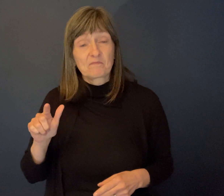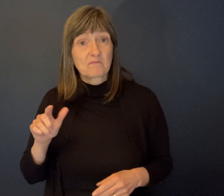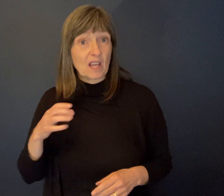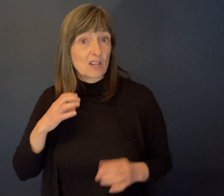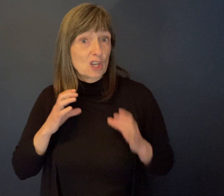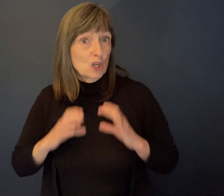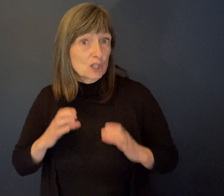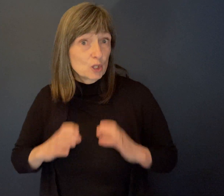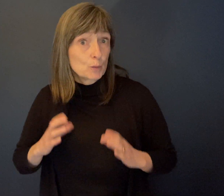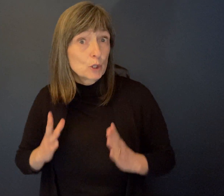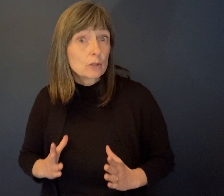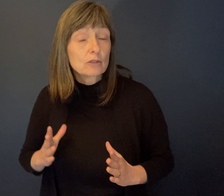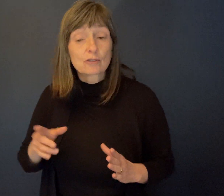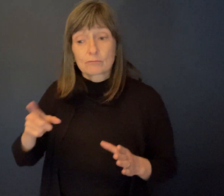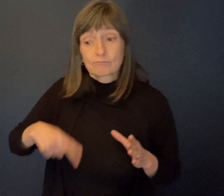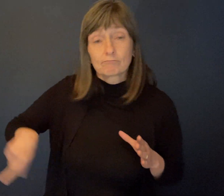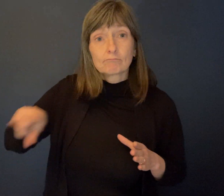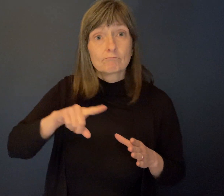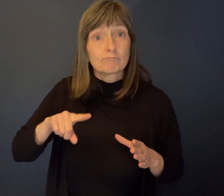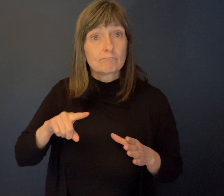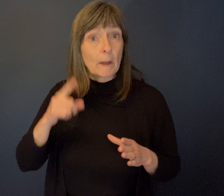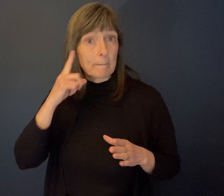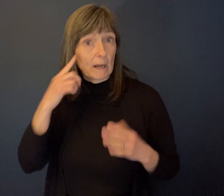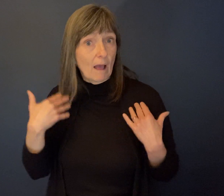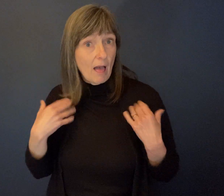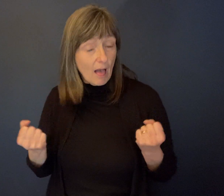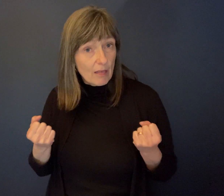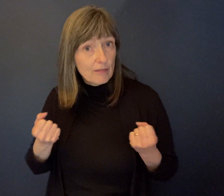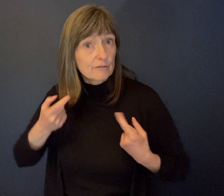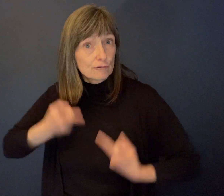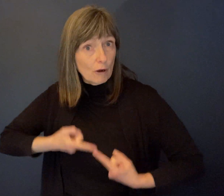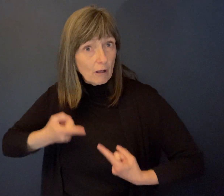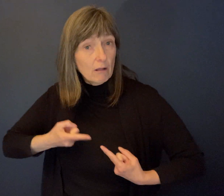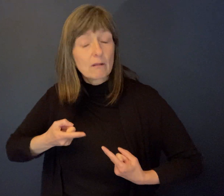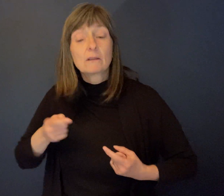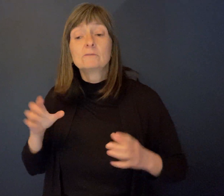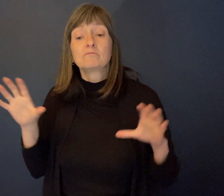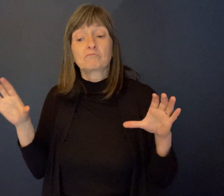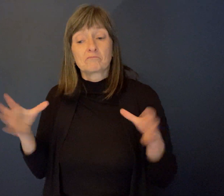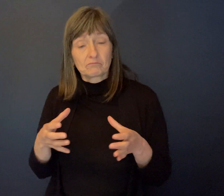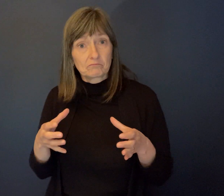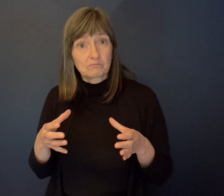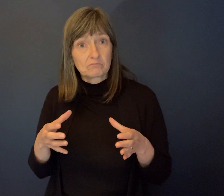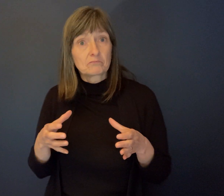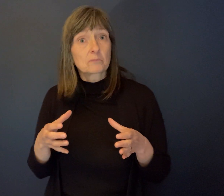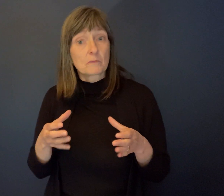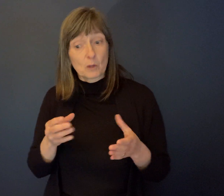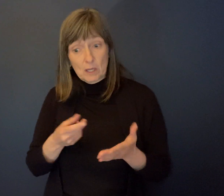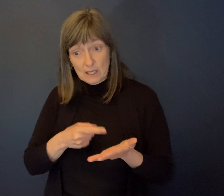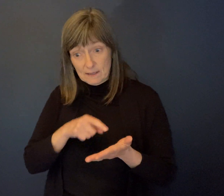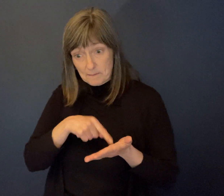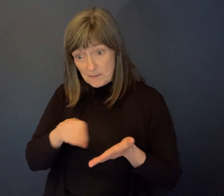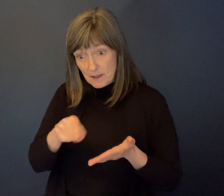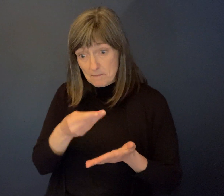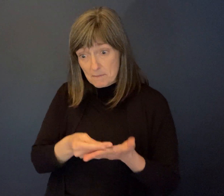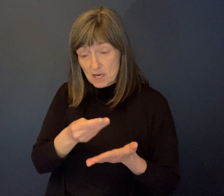who were dealing with mental health issues. And, uh, what we did is we funded them to come together as a group of individuals